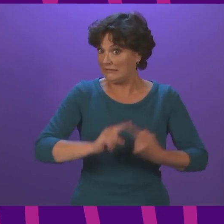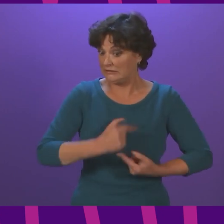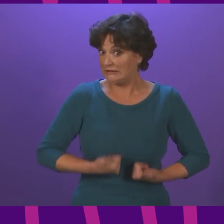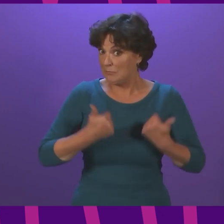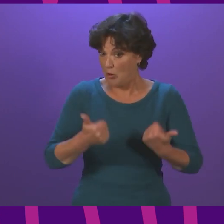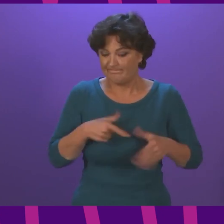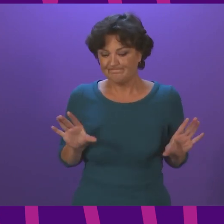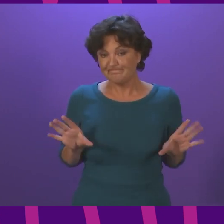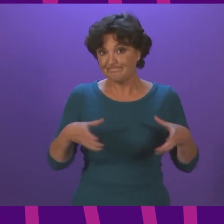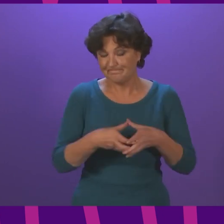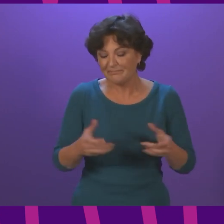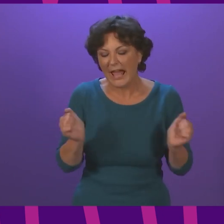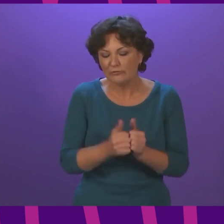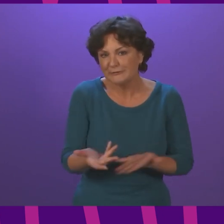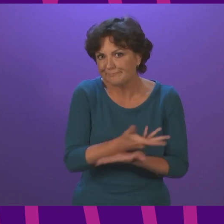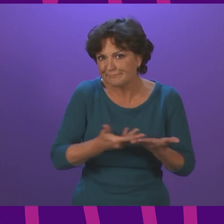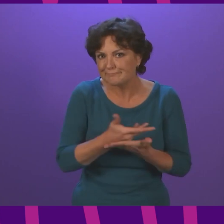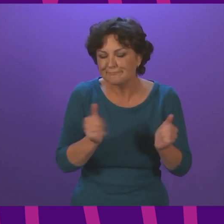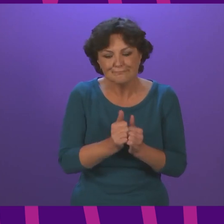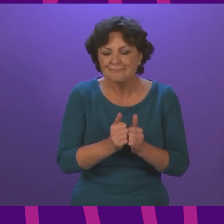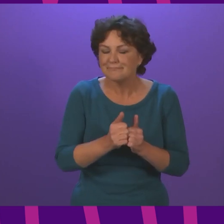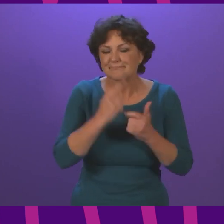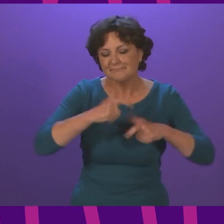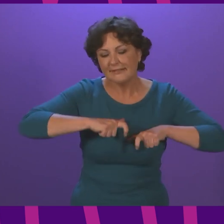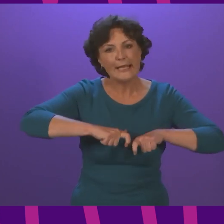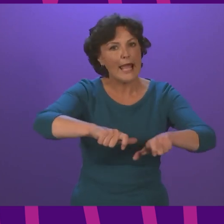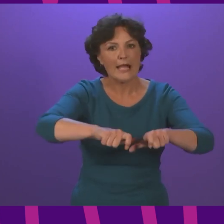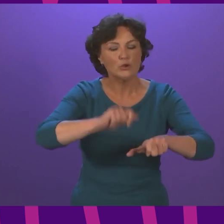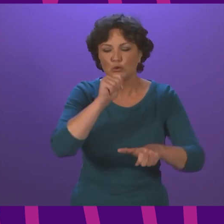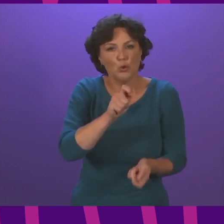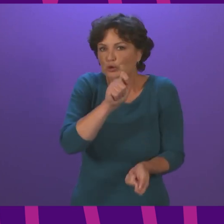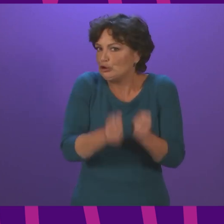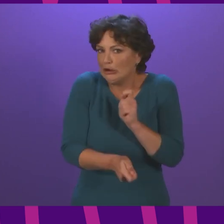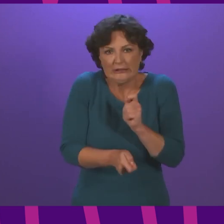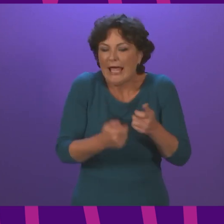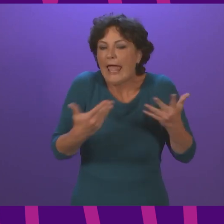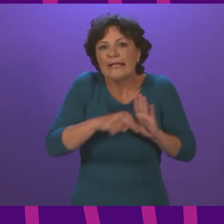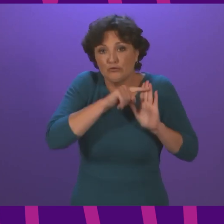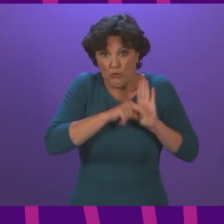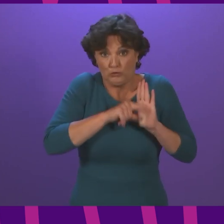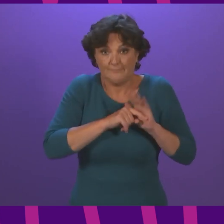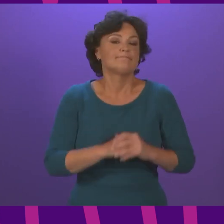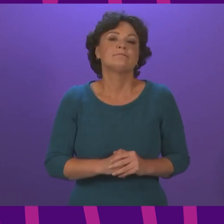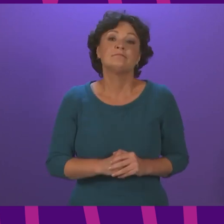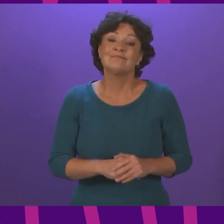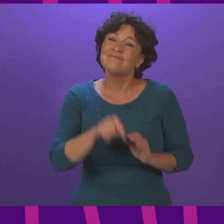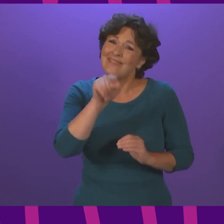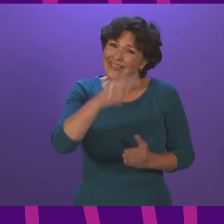our meeting earlier today, the Cabinet agreed to continue in force, with no immediate change, the current regulations. That decision